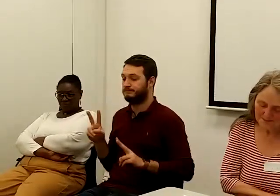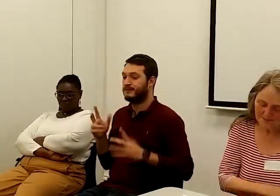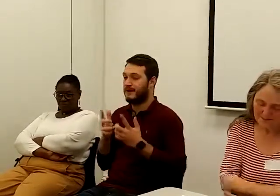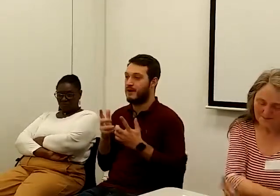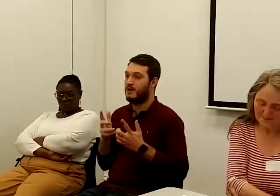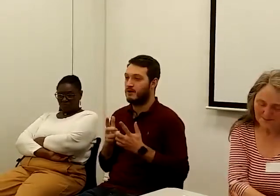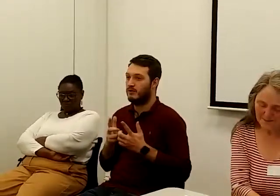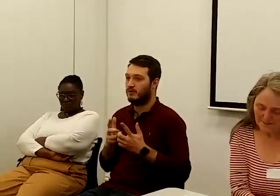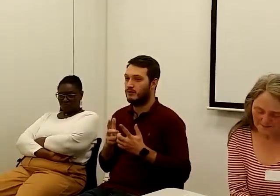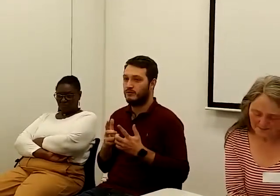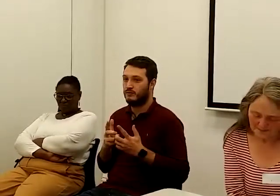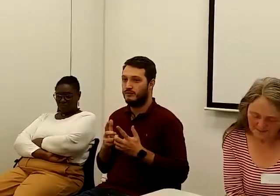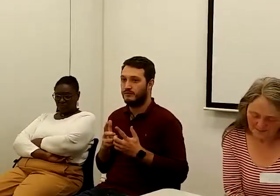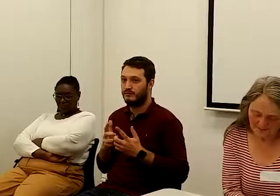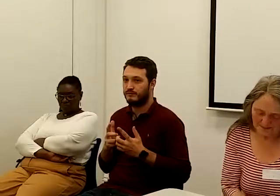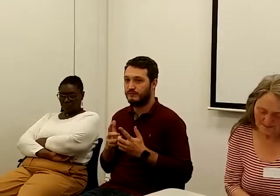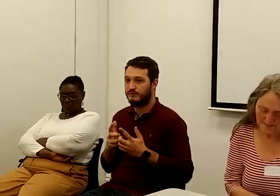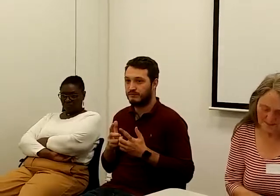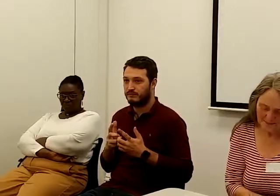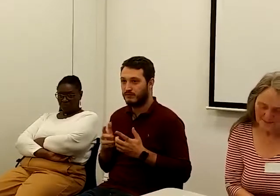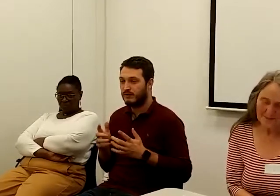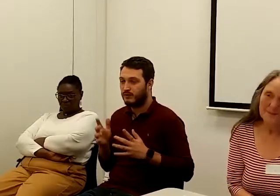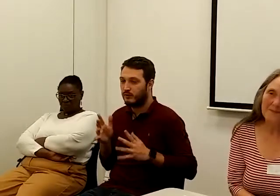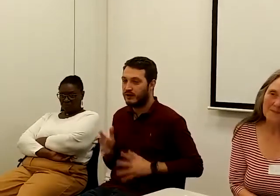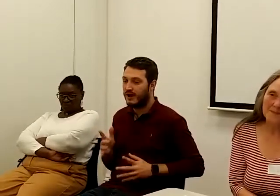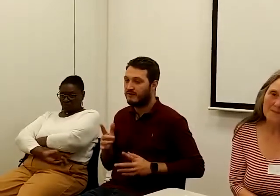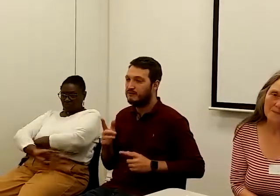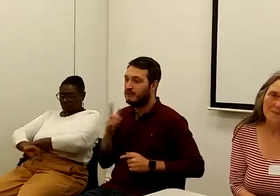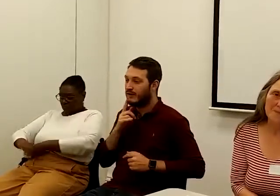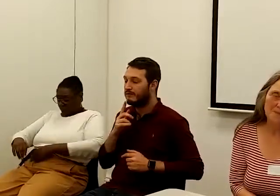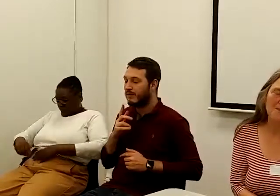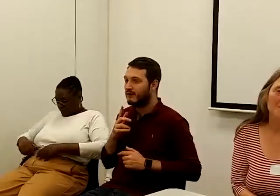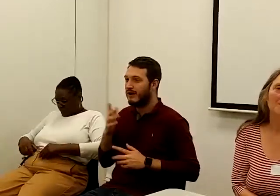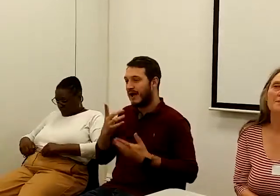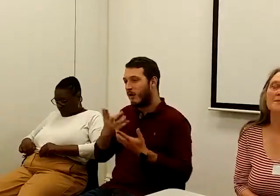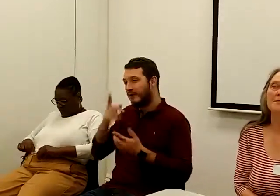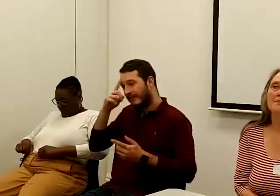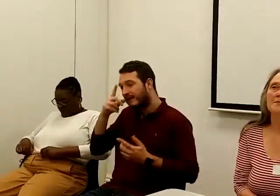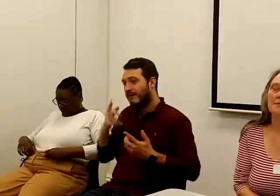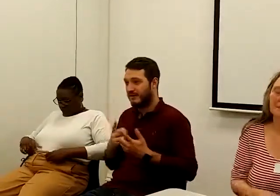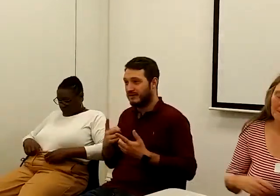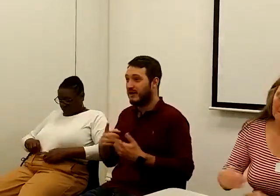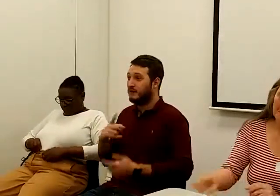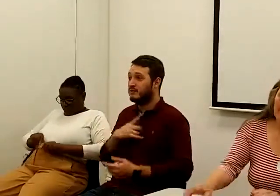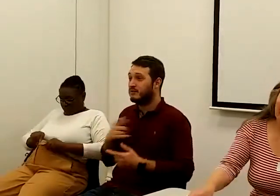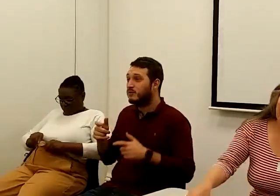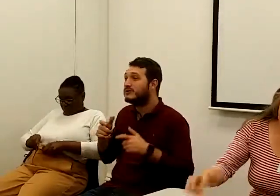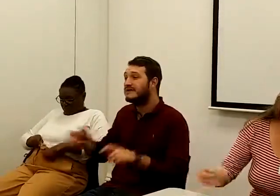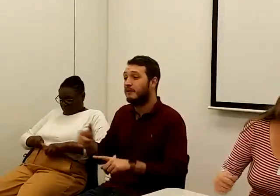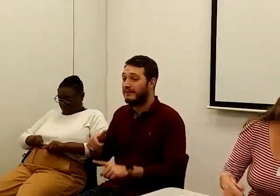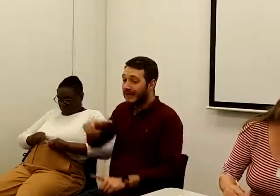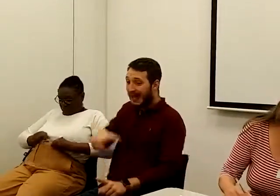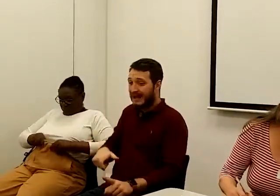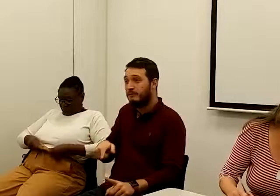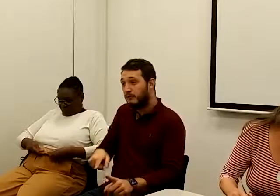Not pouring cold water on it, but you've got to look at that angle that it will be the claimant that gets hit and it can make us look really bad.